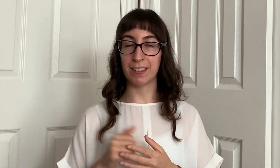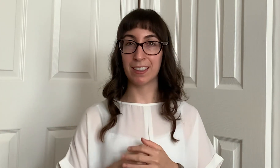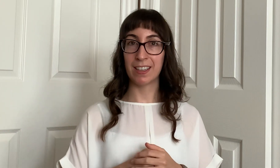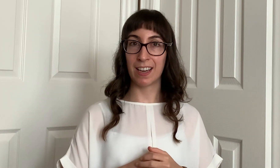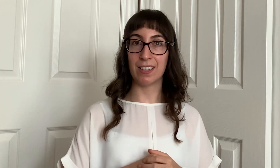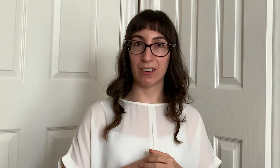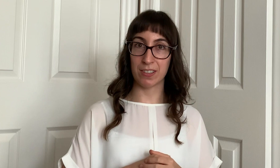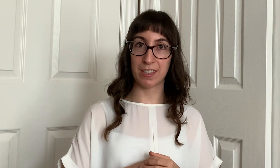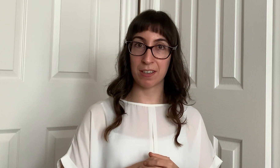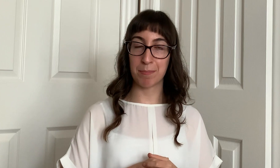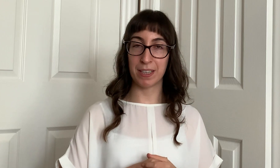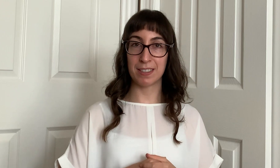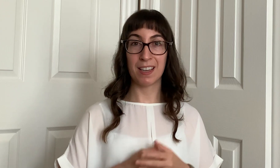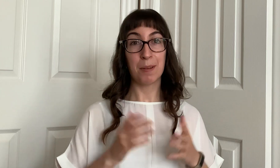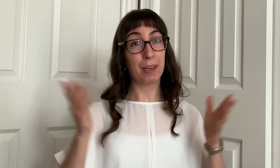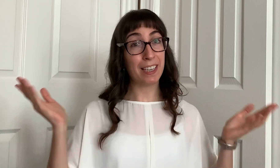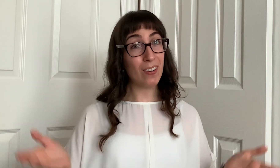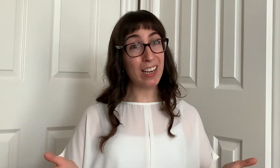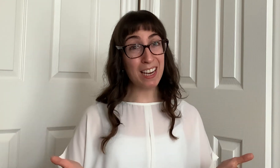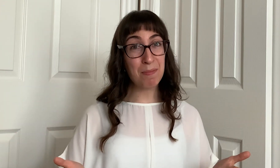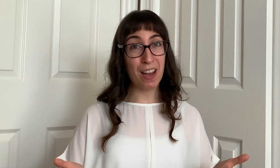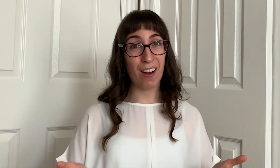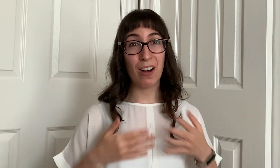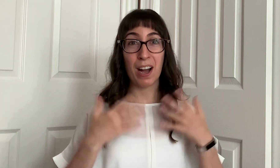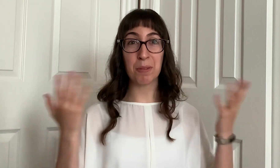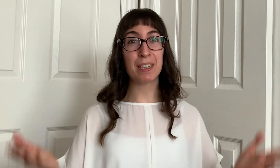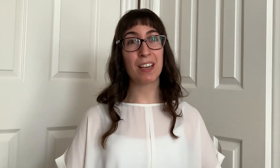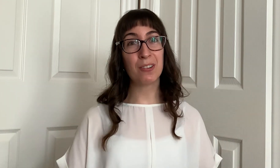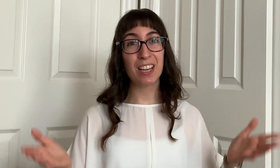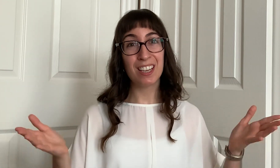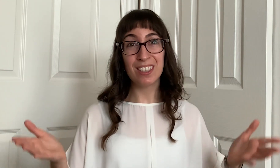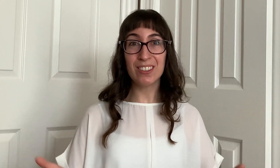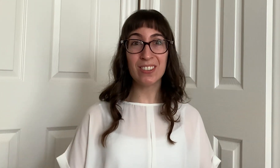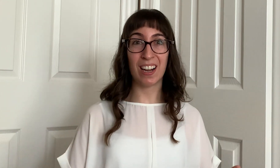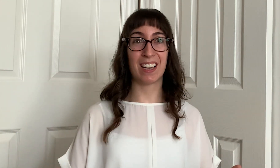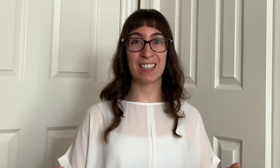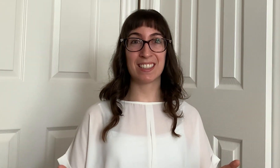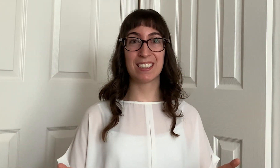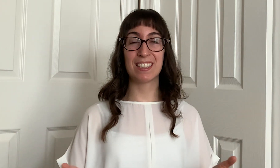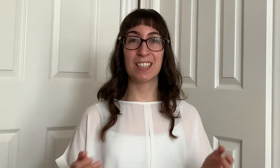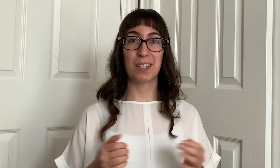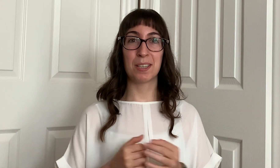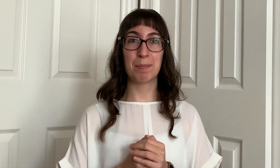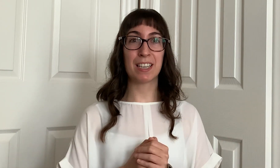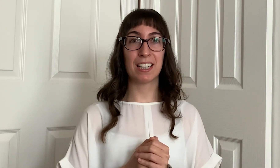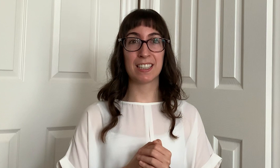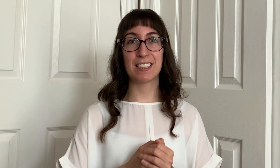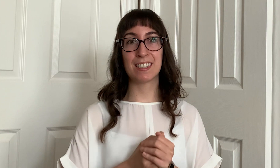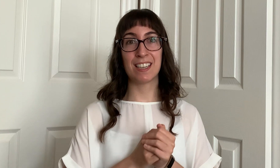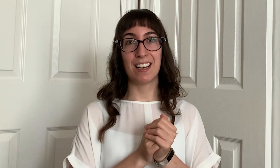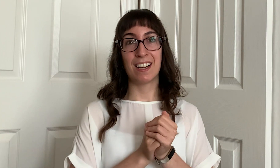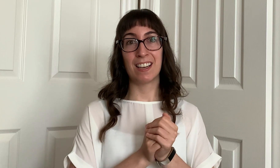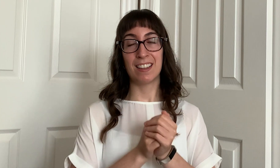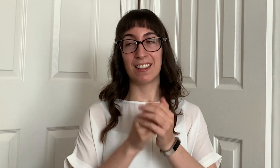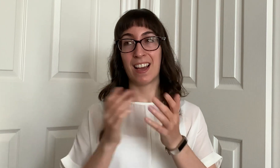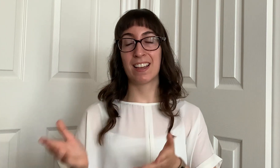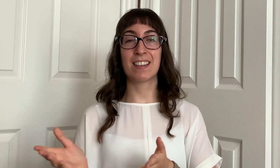been an art therapist but here i am now helping out you guys because that